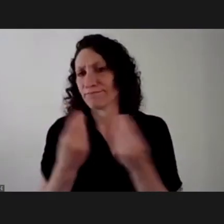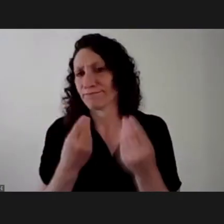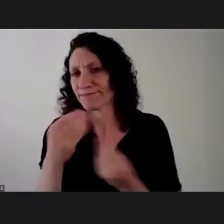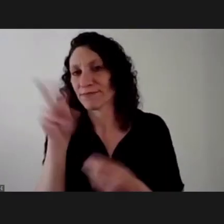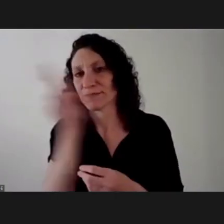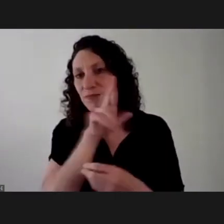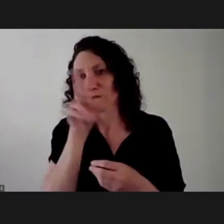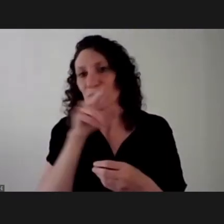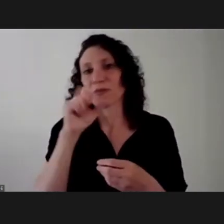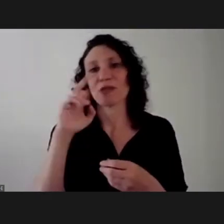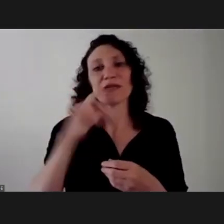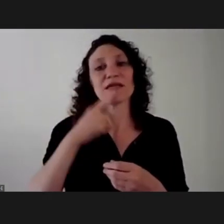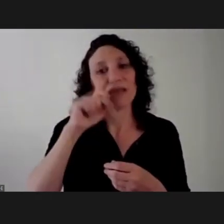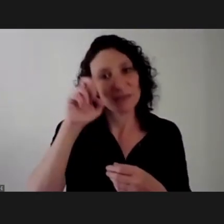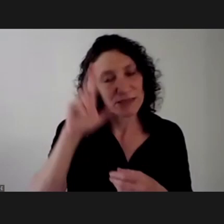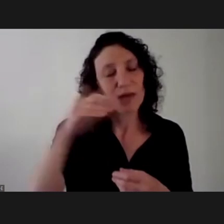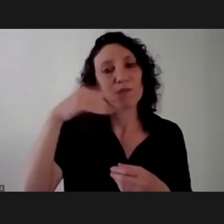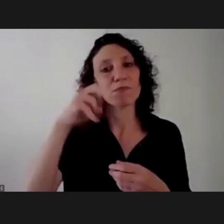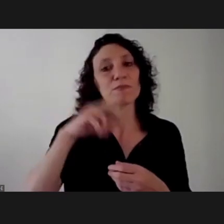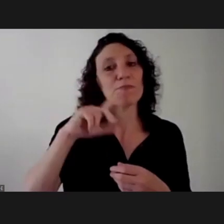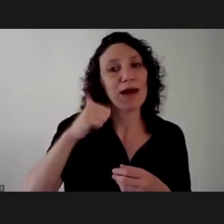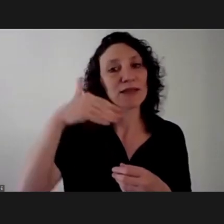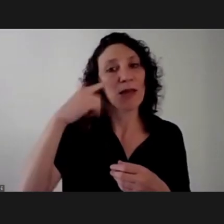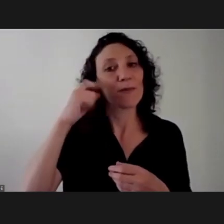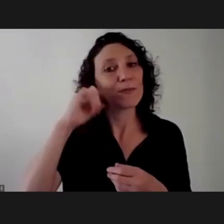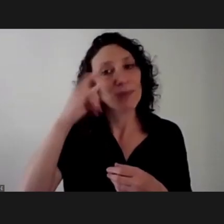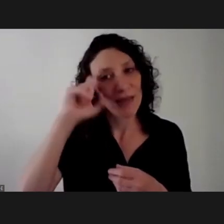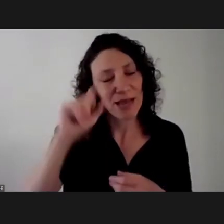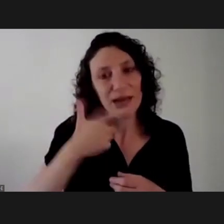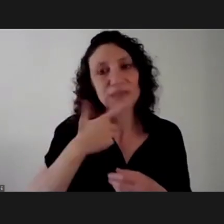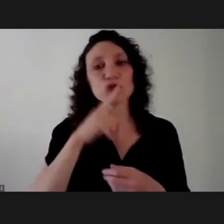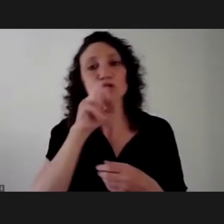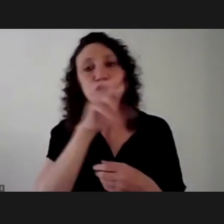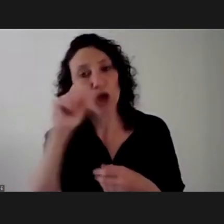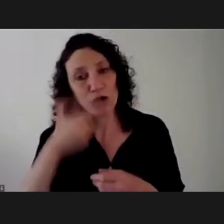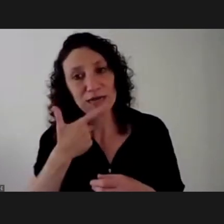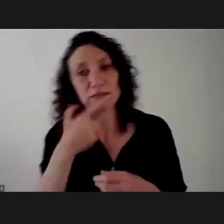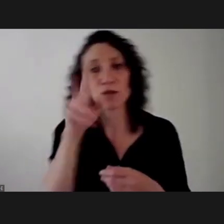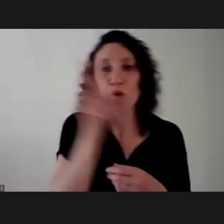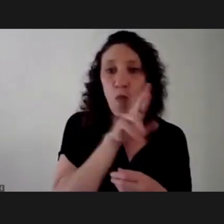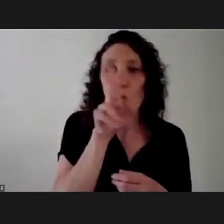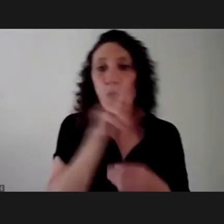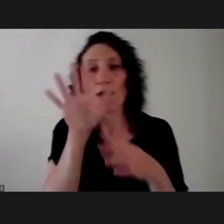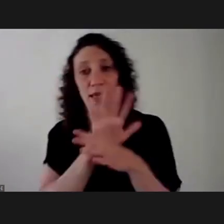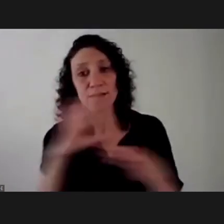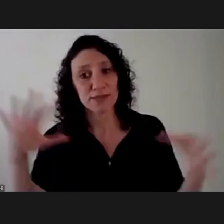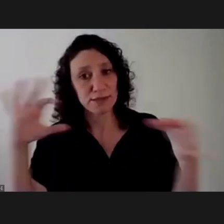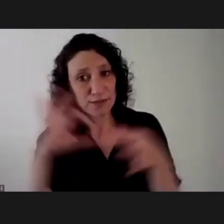Ila Rice, Gabriela Ritter, Marta Migueles, Sarita Torres, Women and Cinema, the association